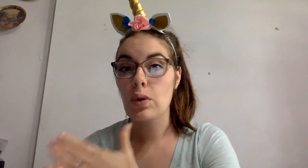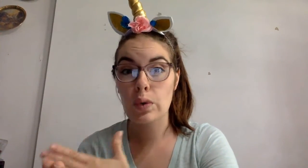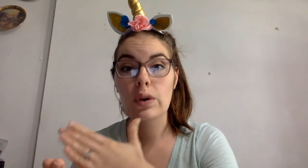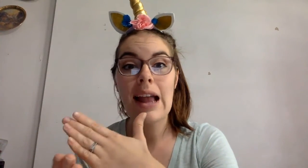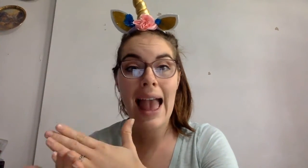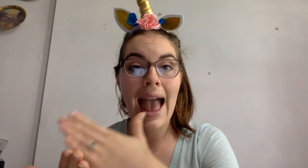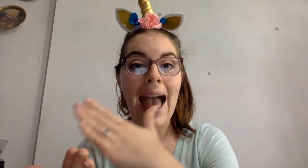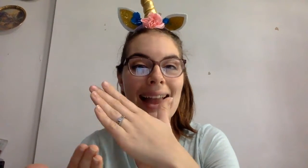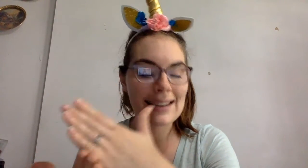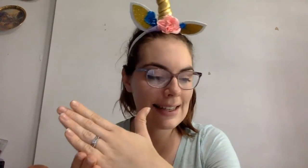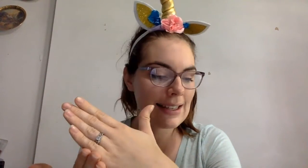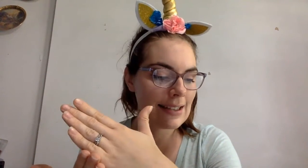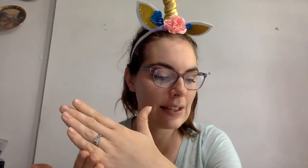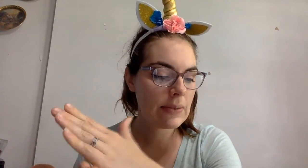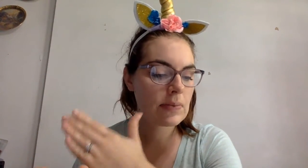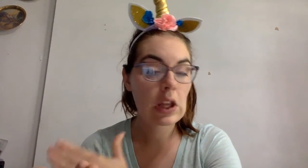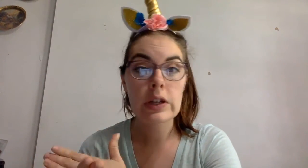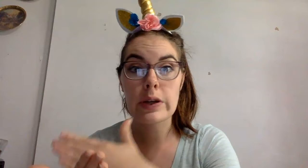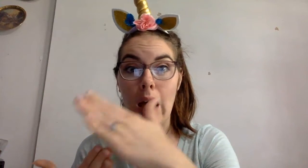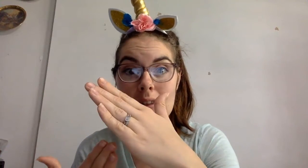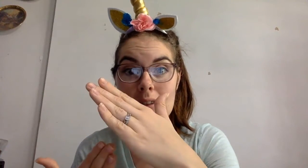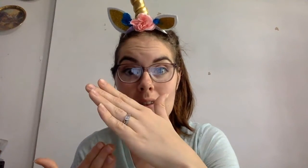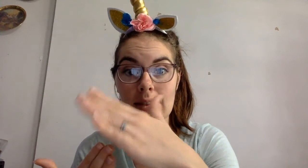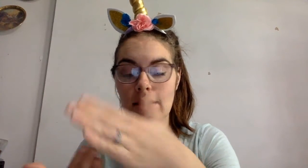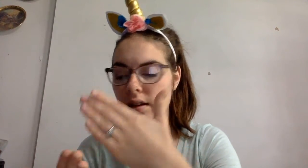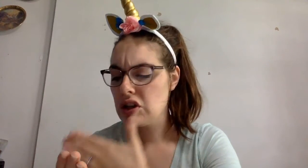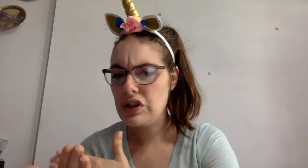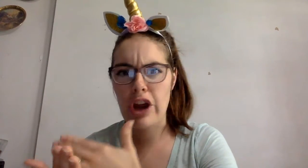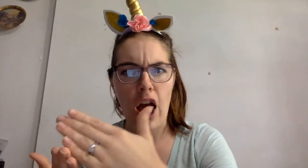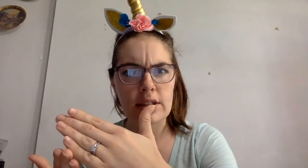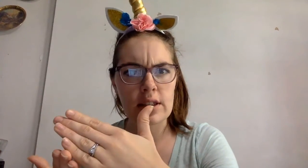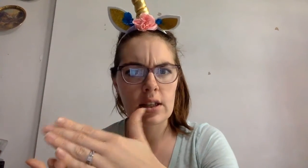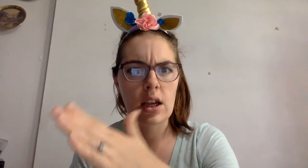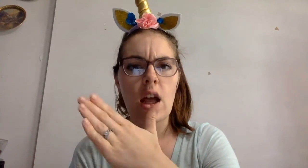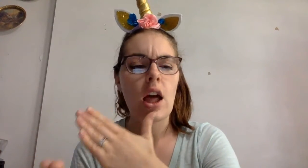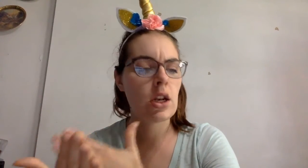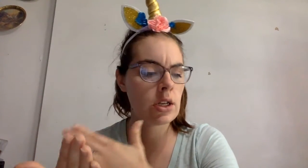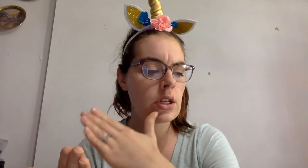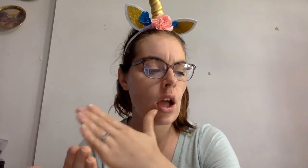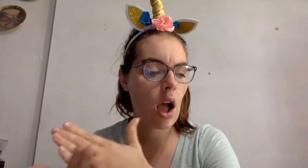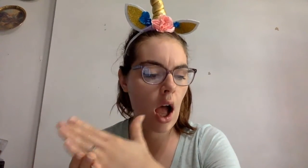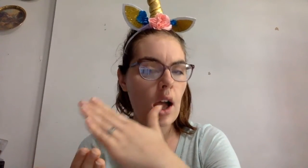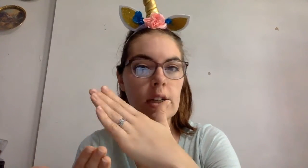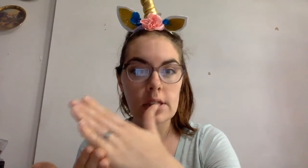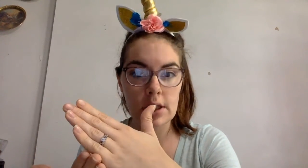R-a-n. Not. Not. Not.-a-t.